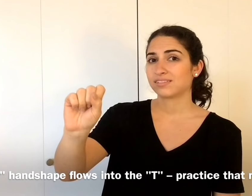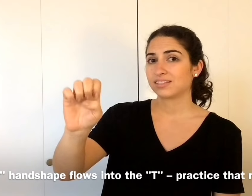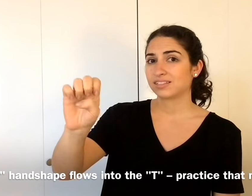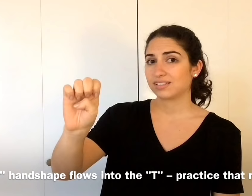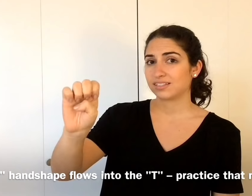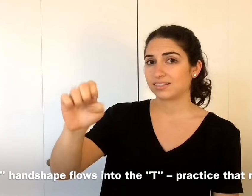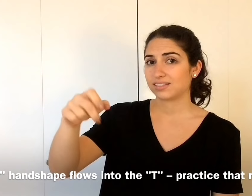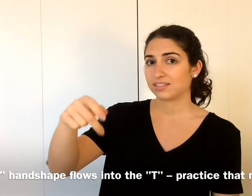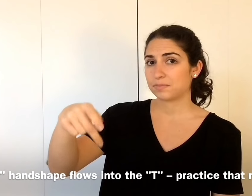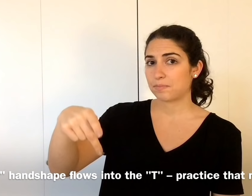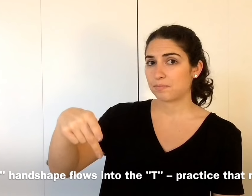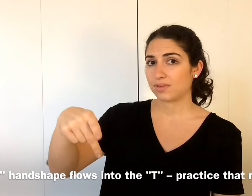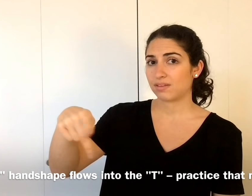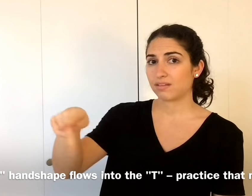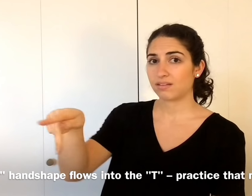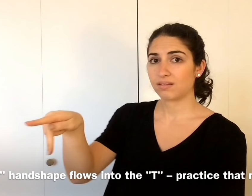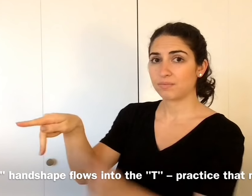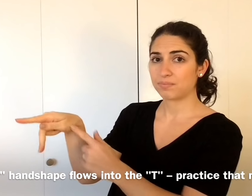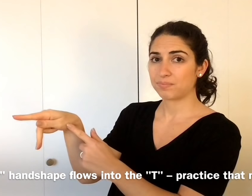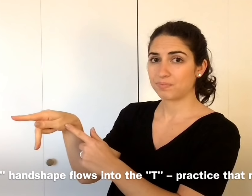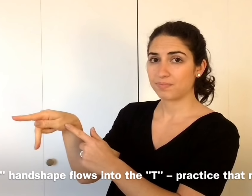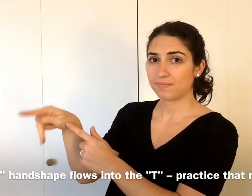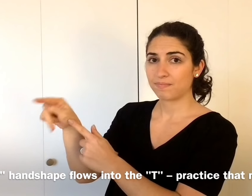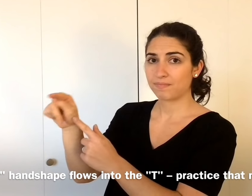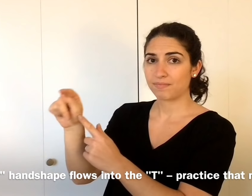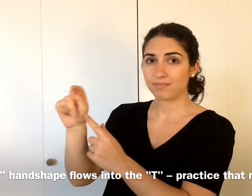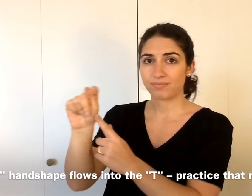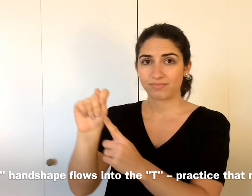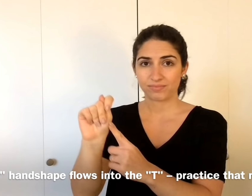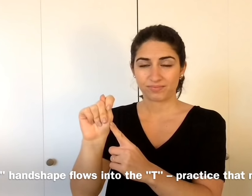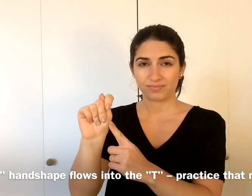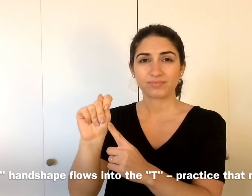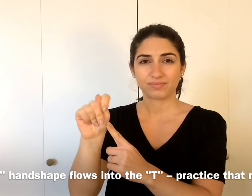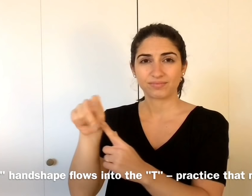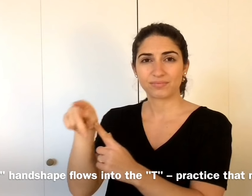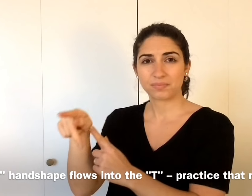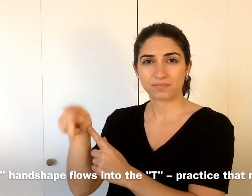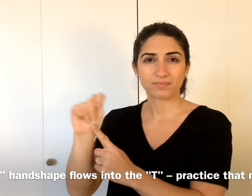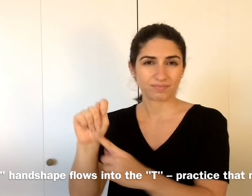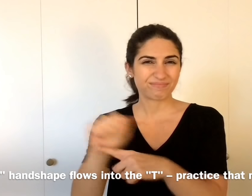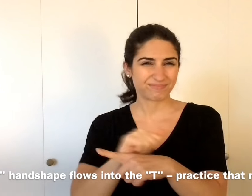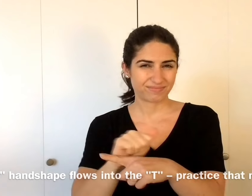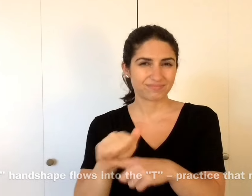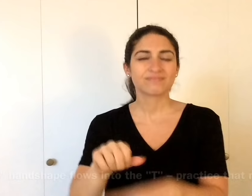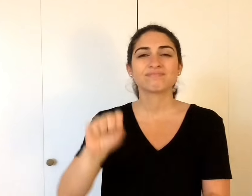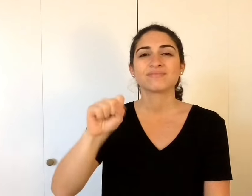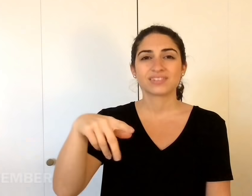of September, and look at how the P turns into the T. Practice that.